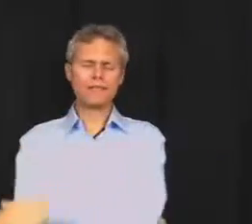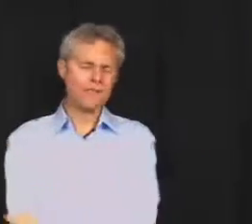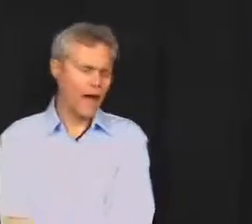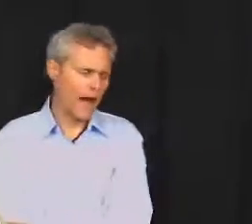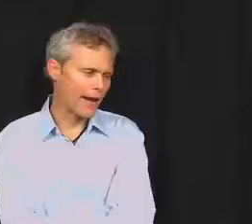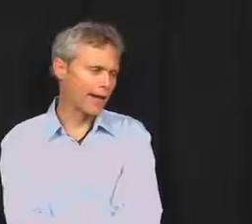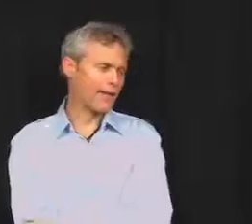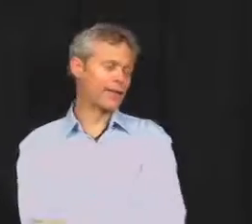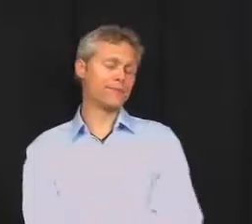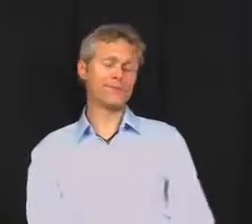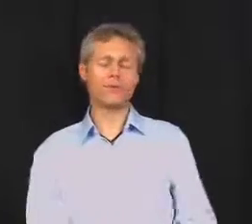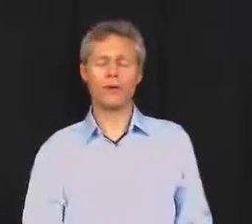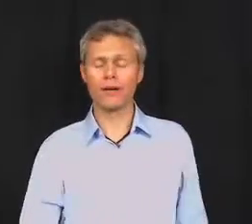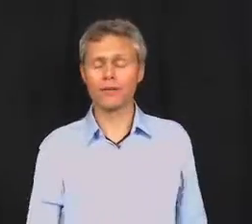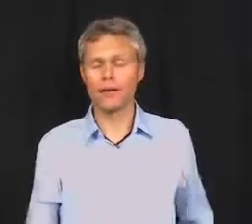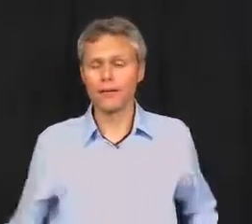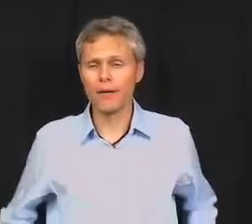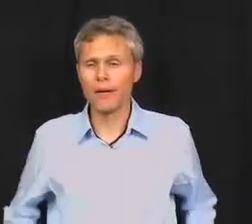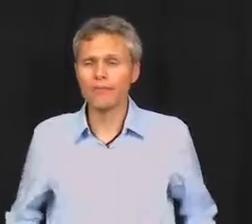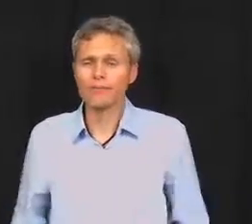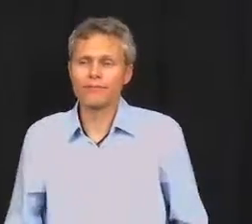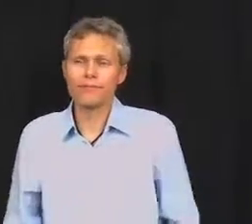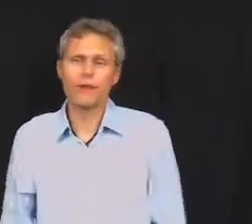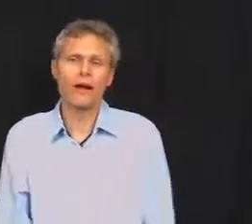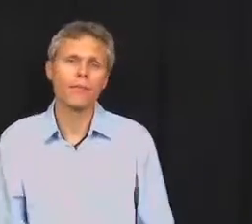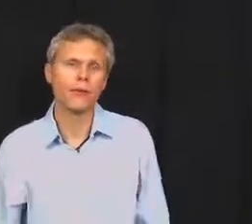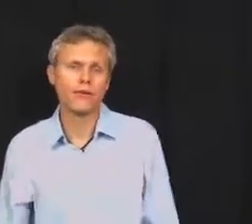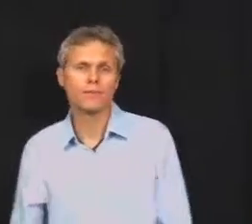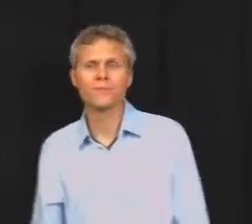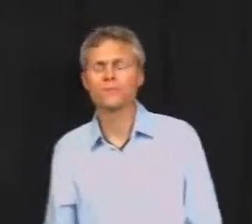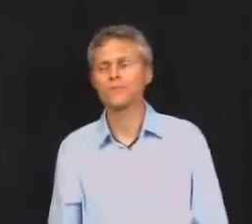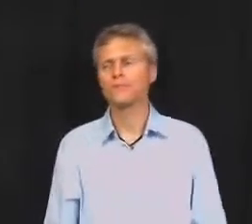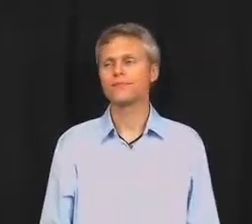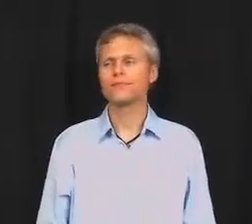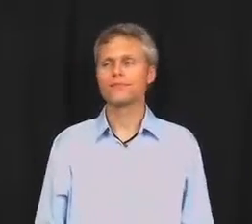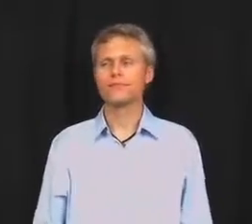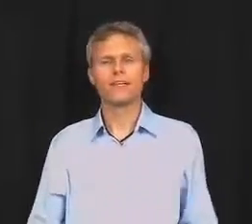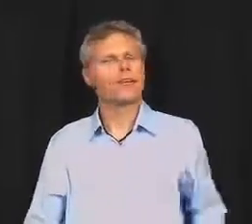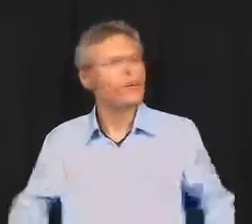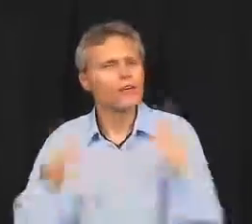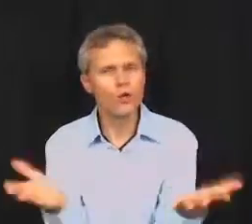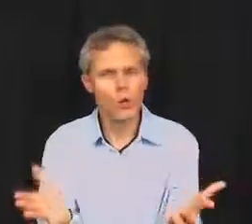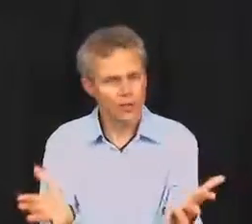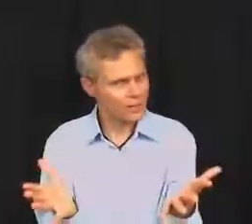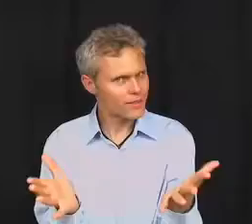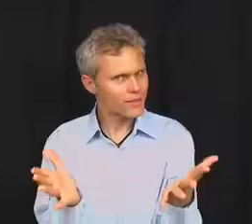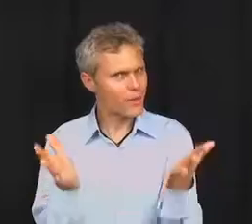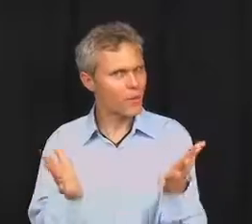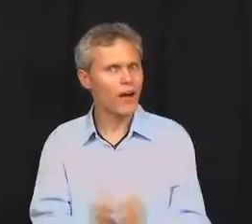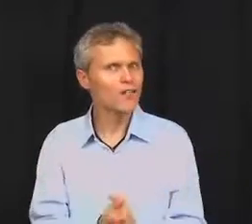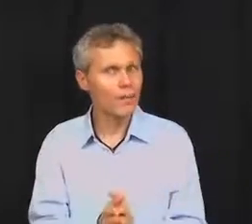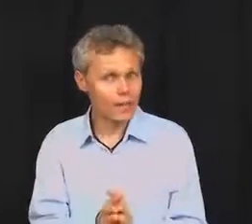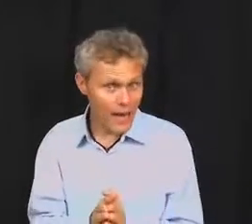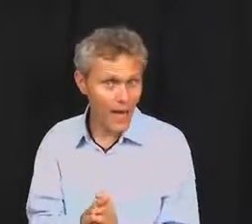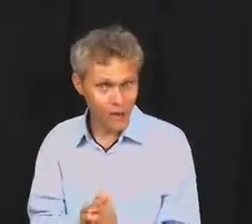today, um, we're gonna talk about grammar. You wouldn't be watching me now.